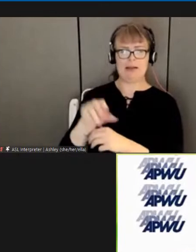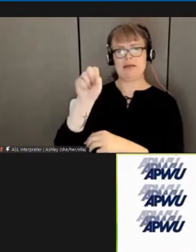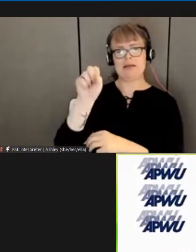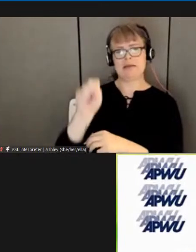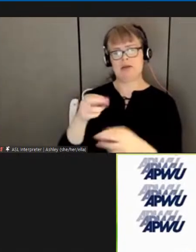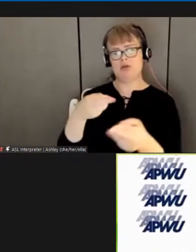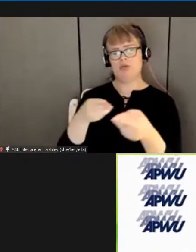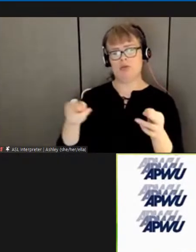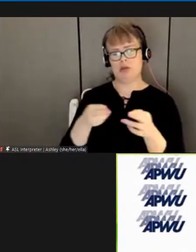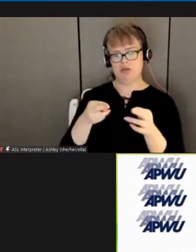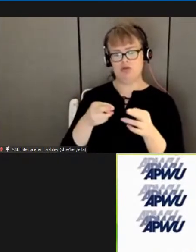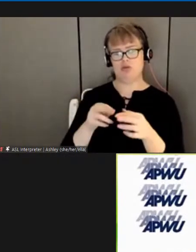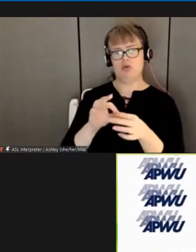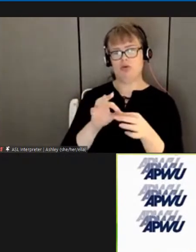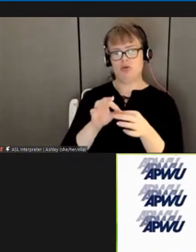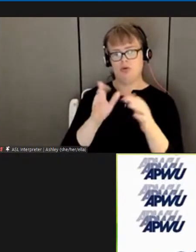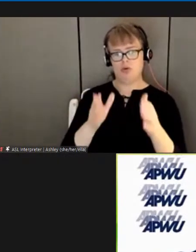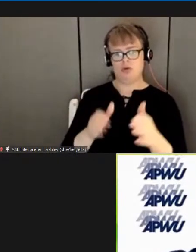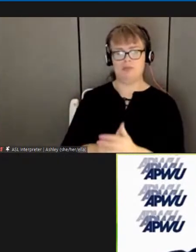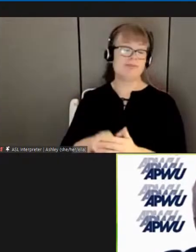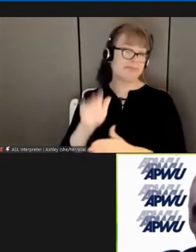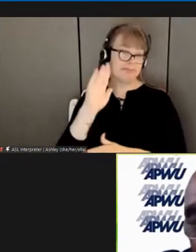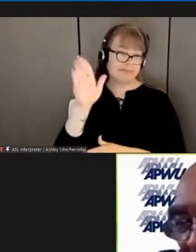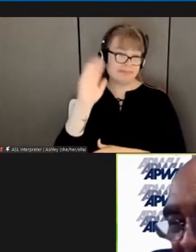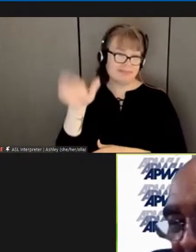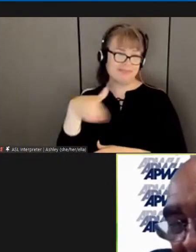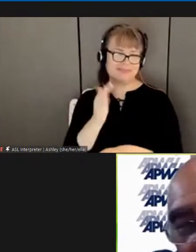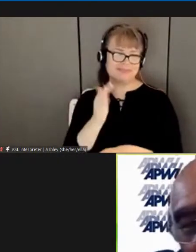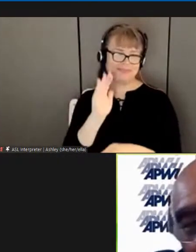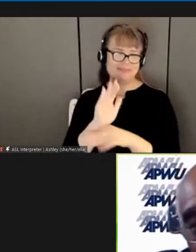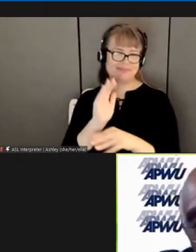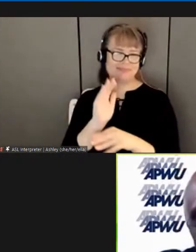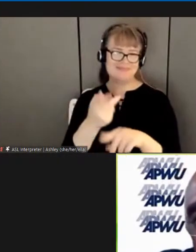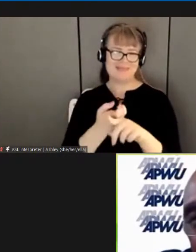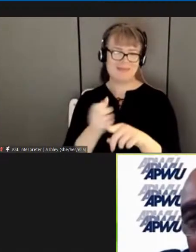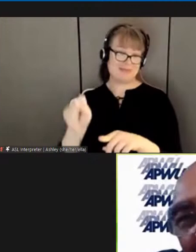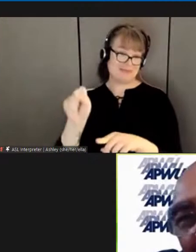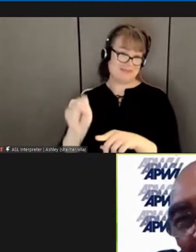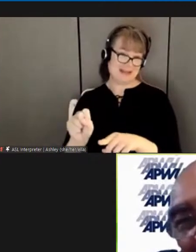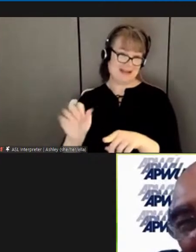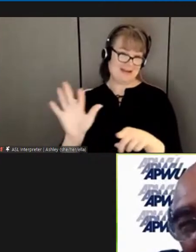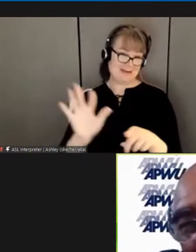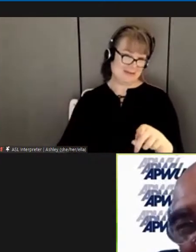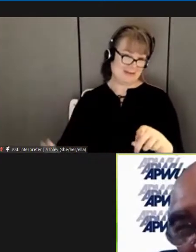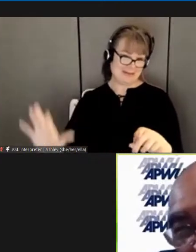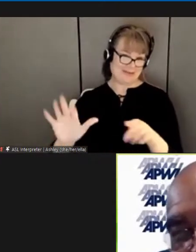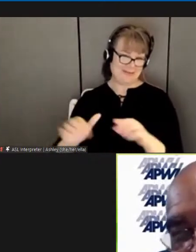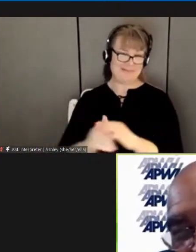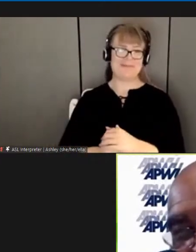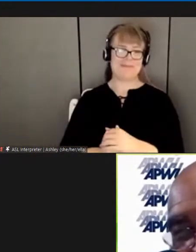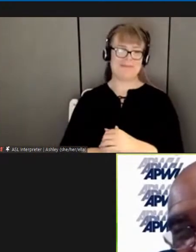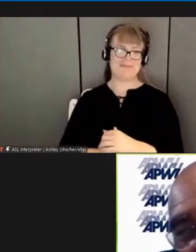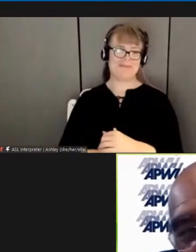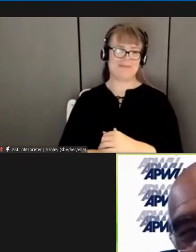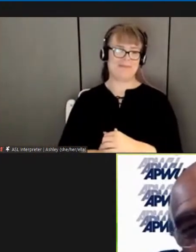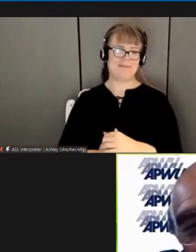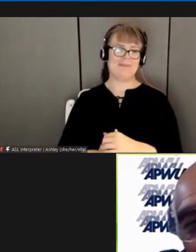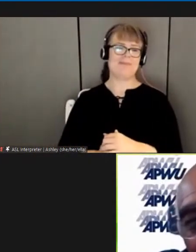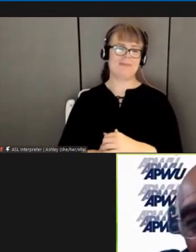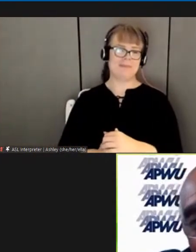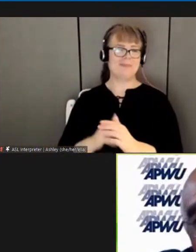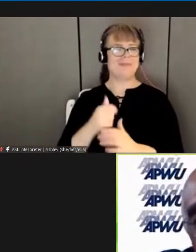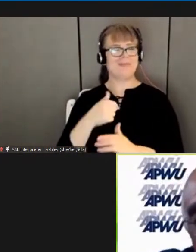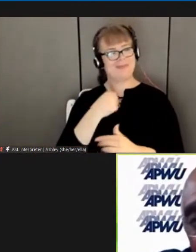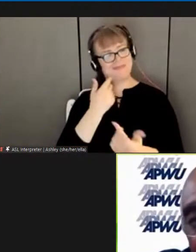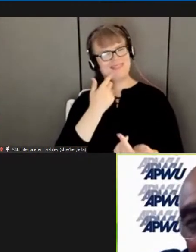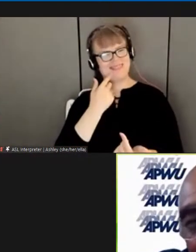yeah yeah a greeting from the uh southern region everyone and i'm kind of laughing at what sharon said you